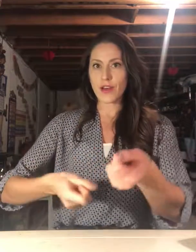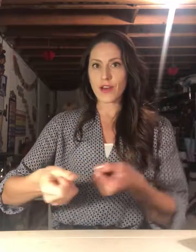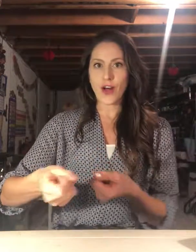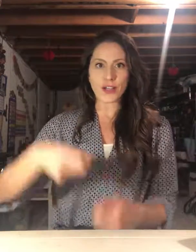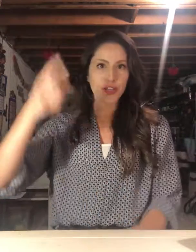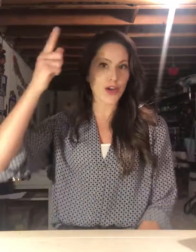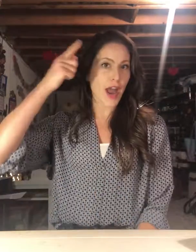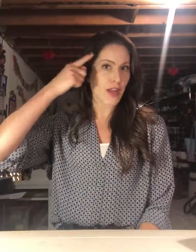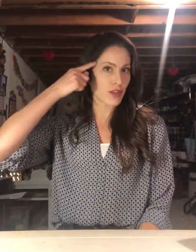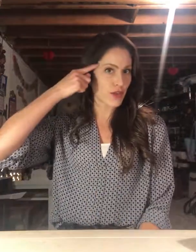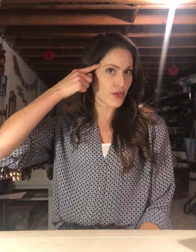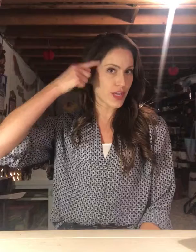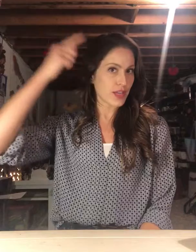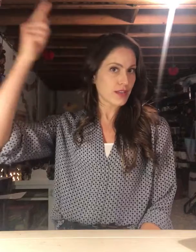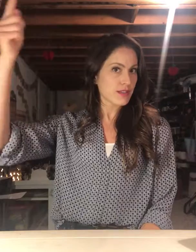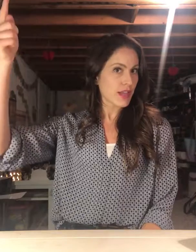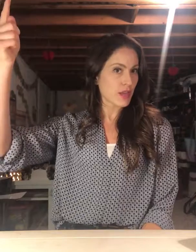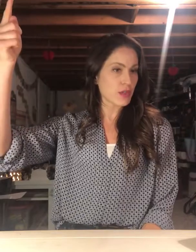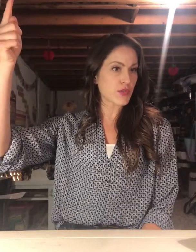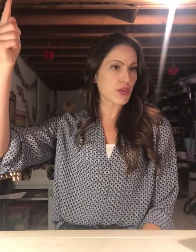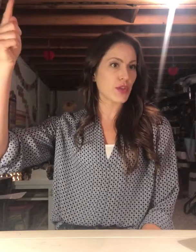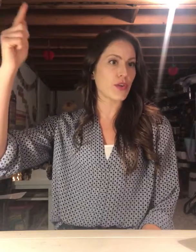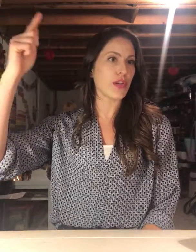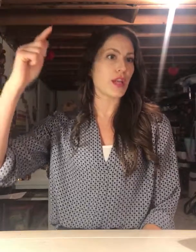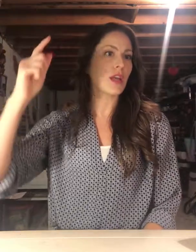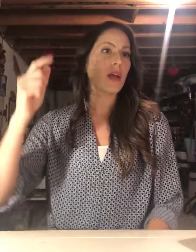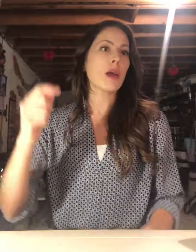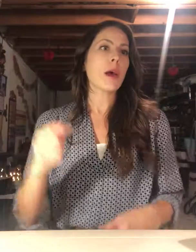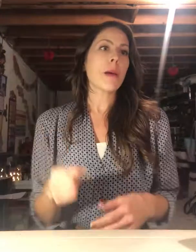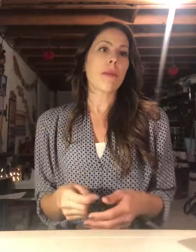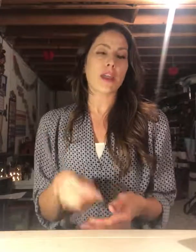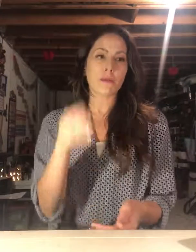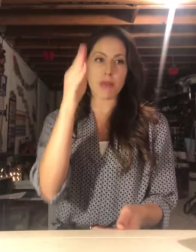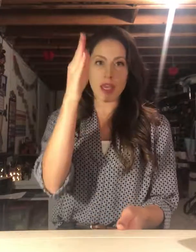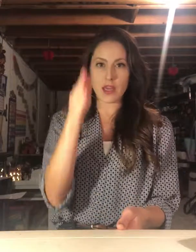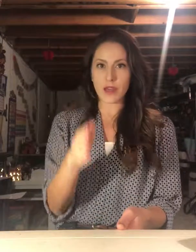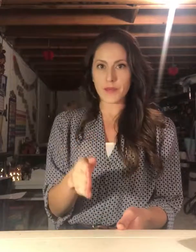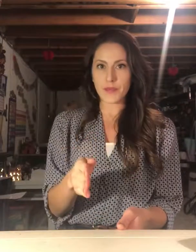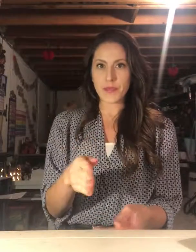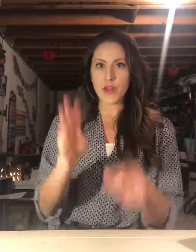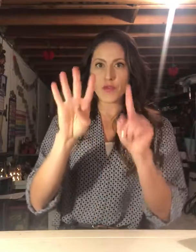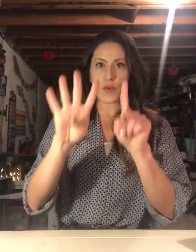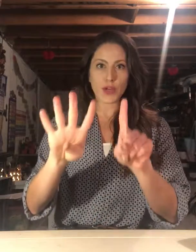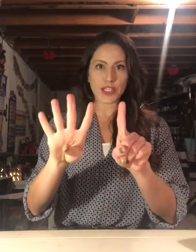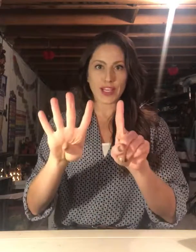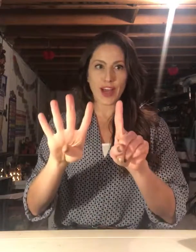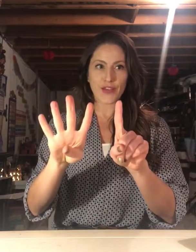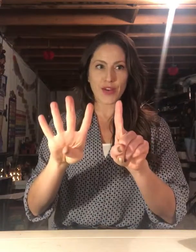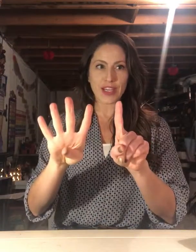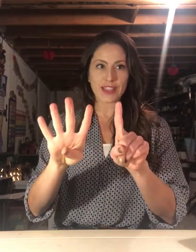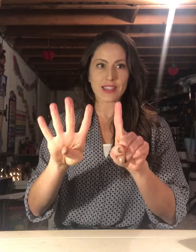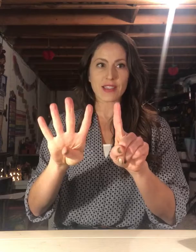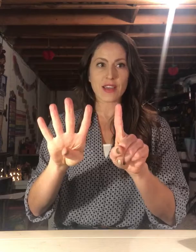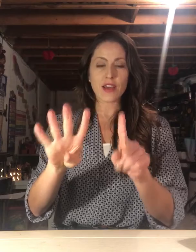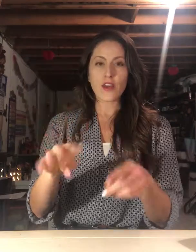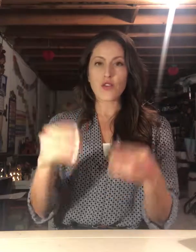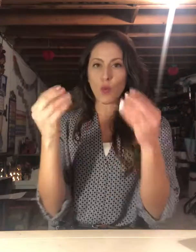culture, and learning, sign language for learning. By the mid-1400s, the